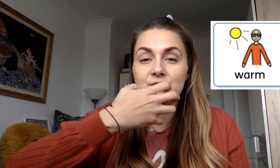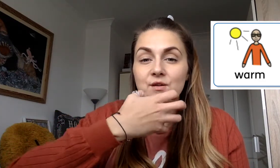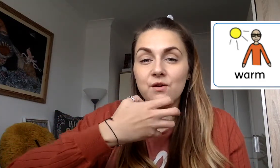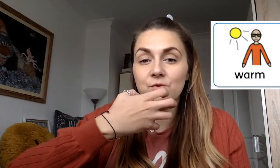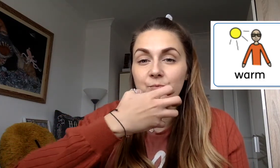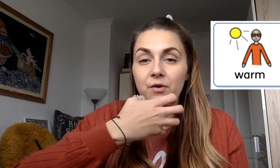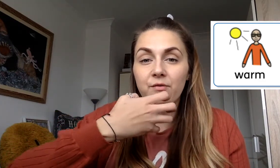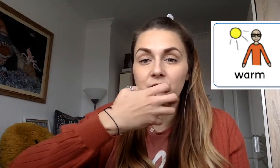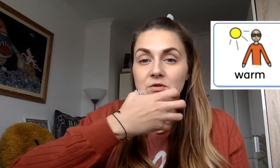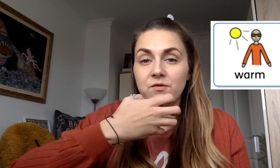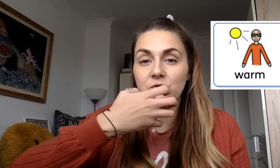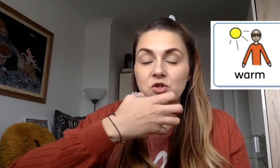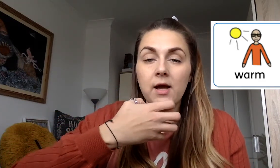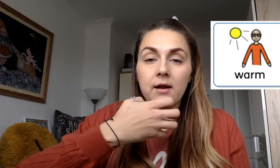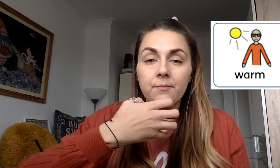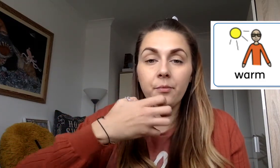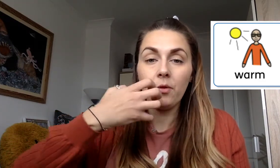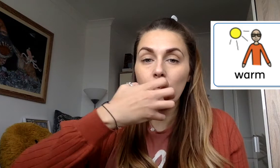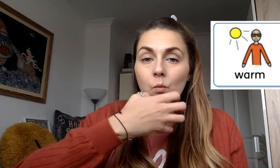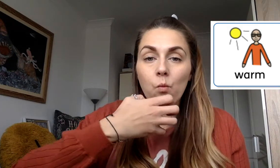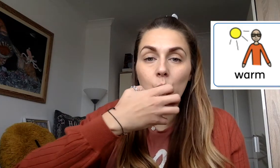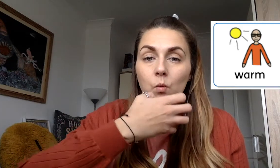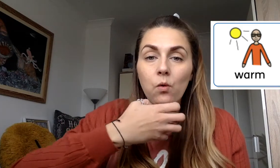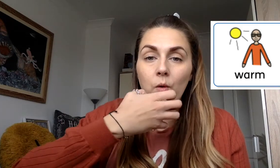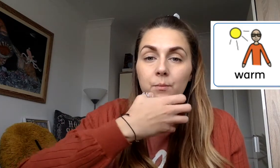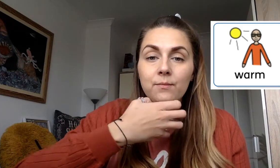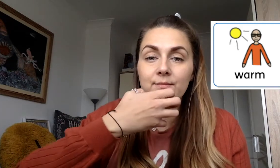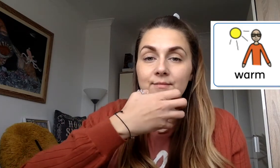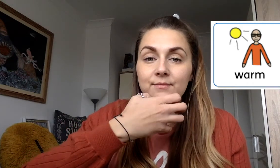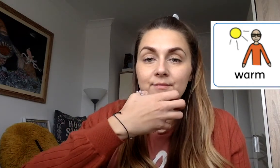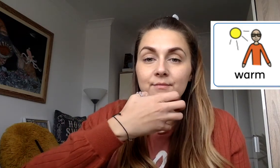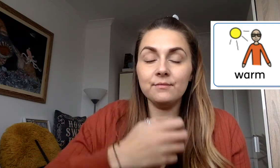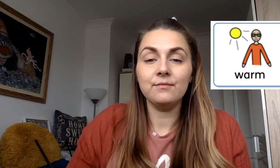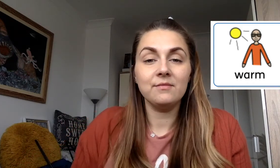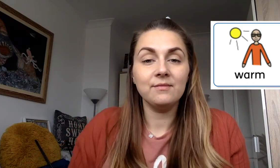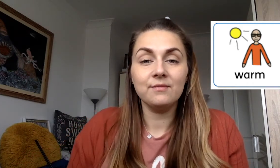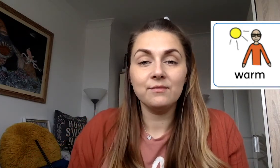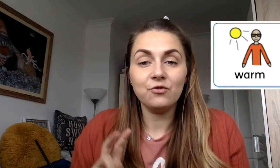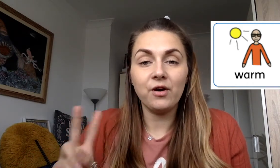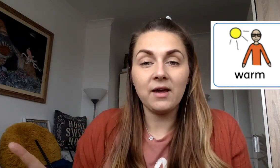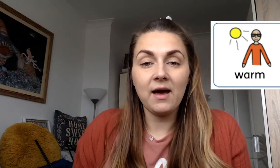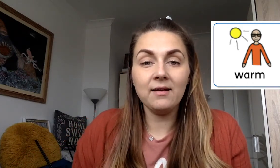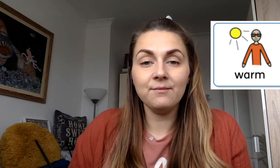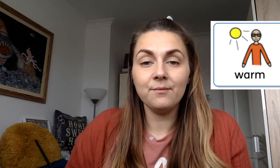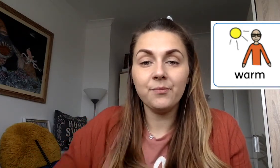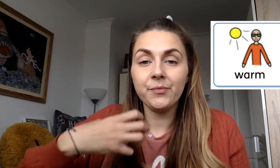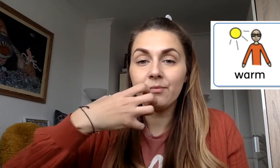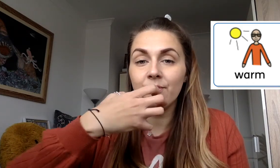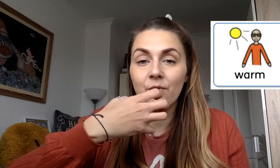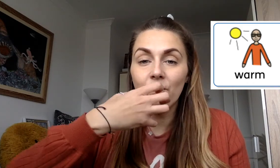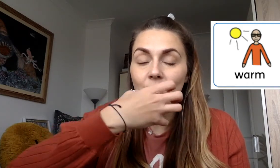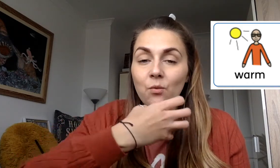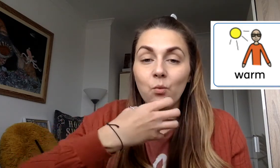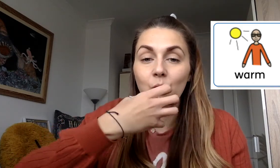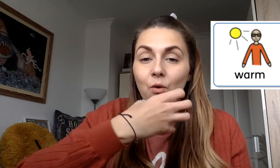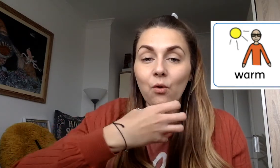circles by the front of your chin. Warm. Try again. Warm.